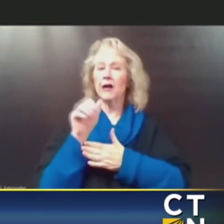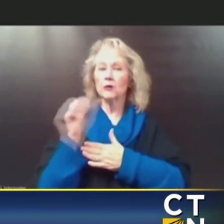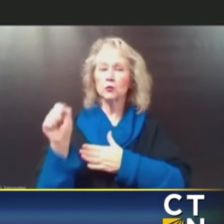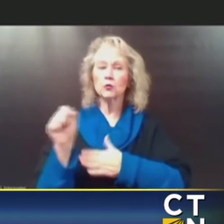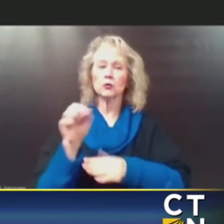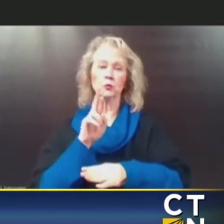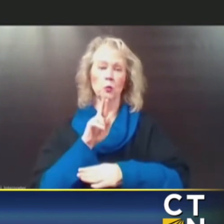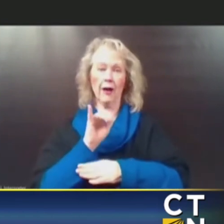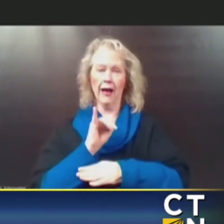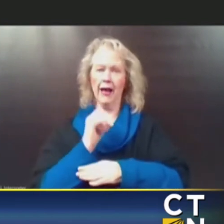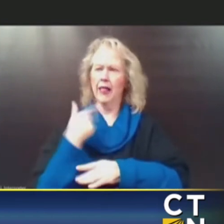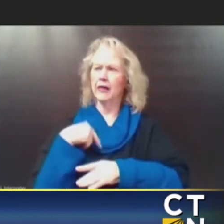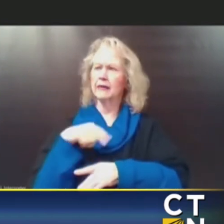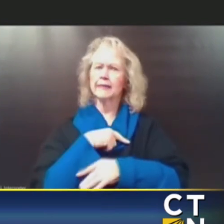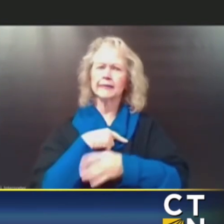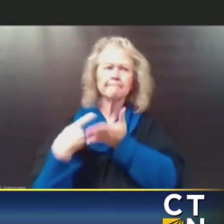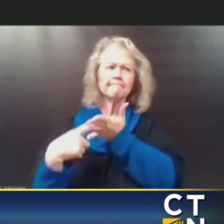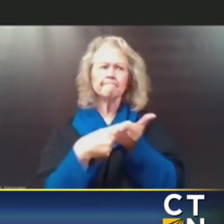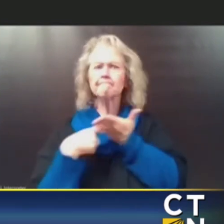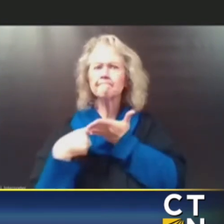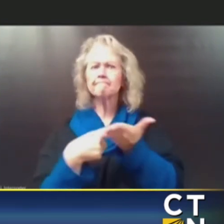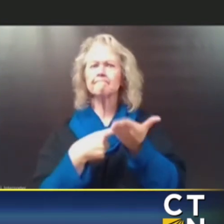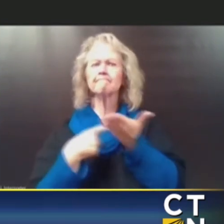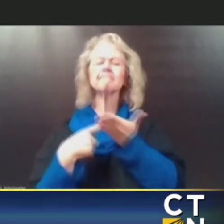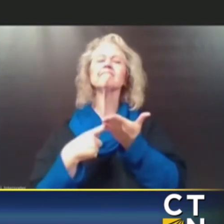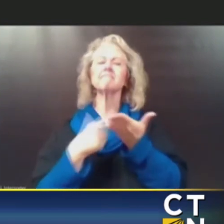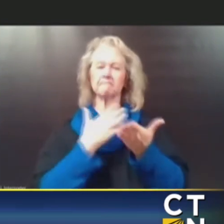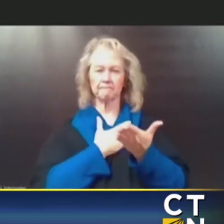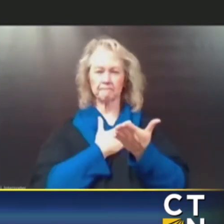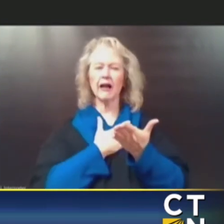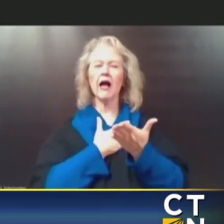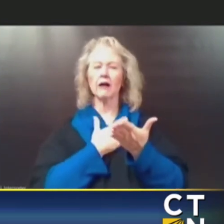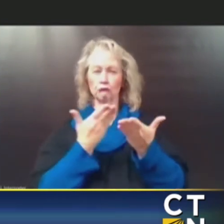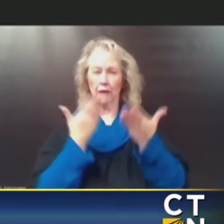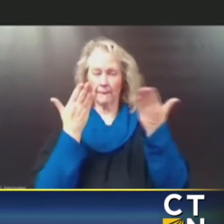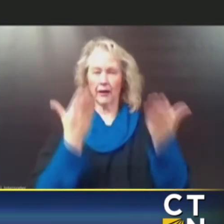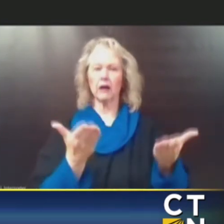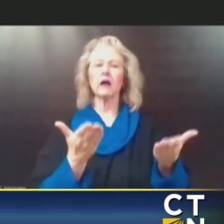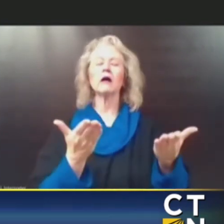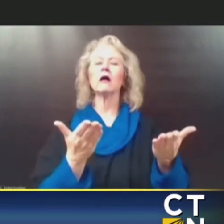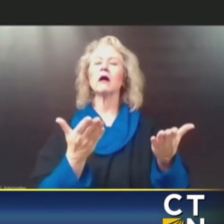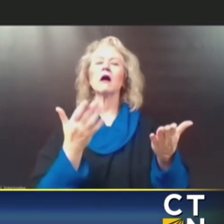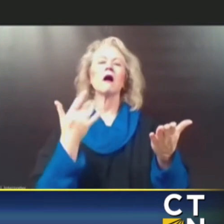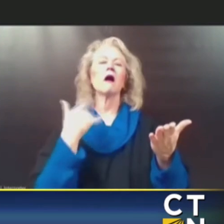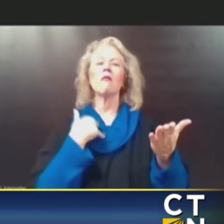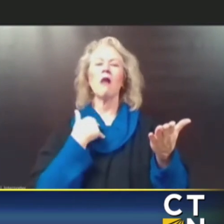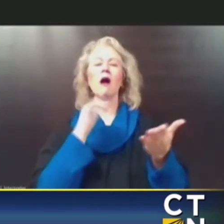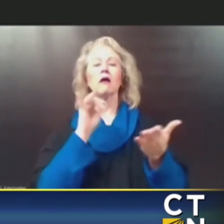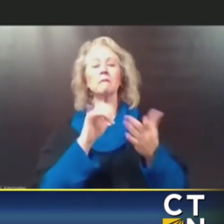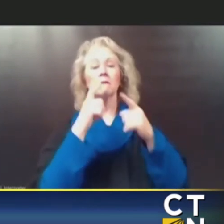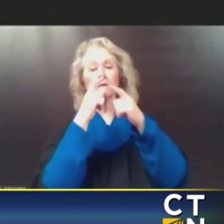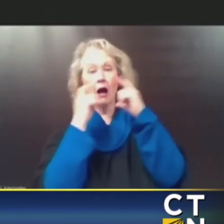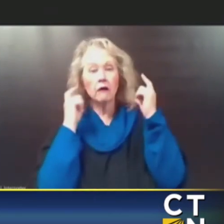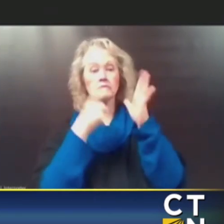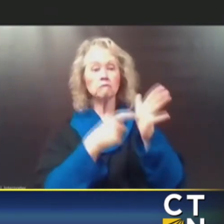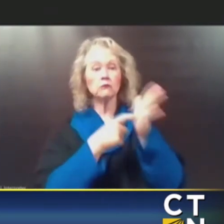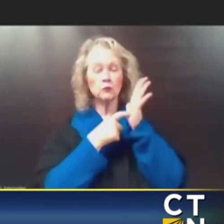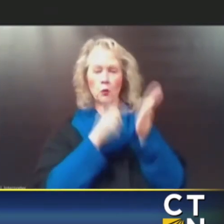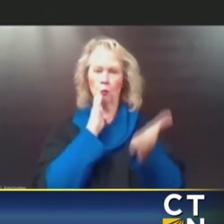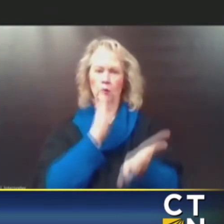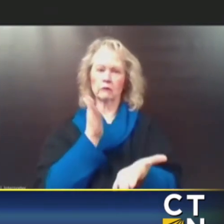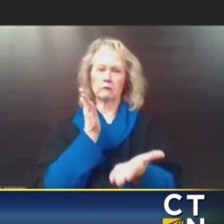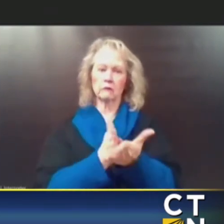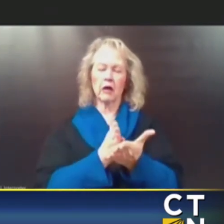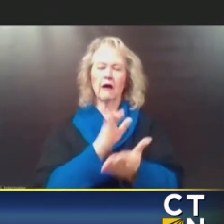working with Rhode Island, that my recommendation is that we end the statewide mask mandate as of February